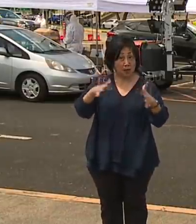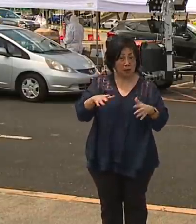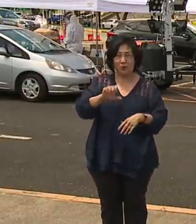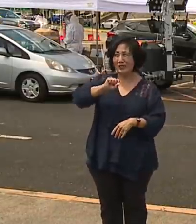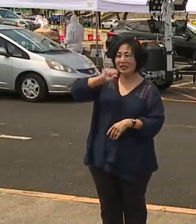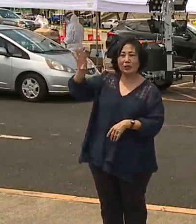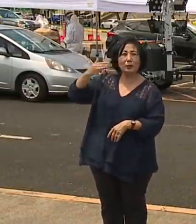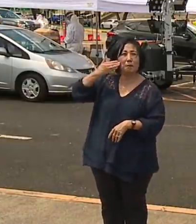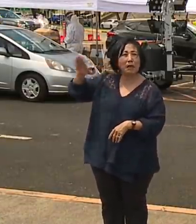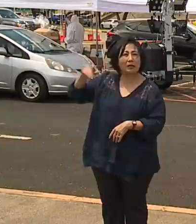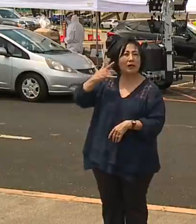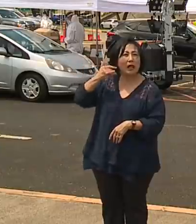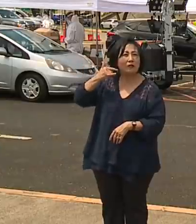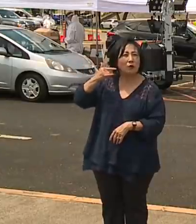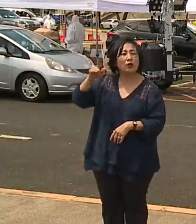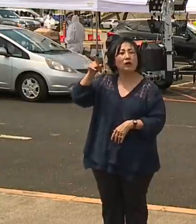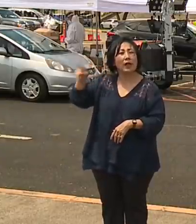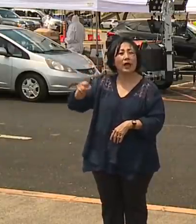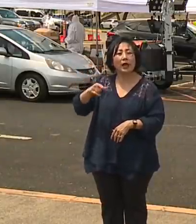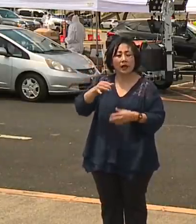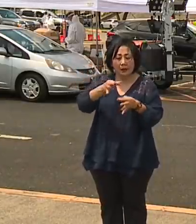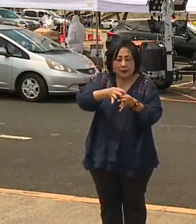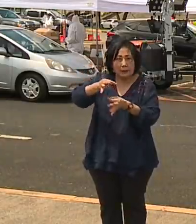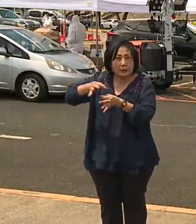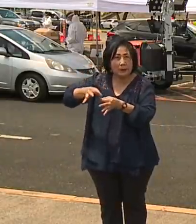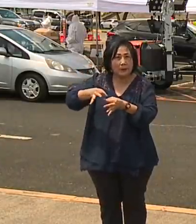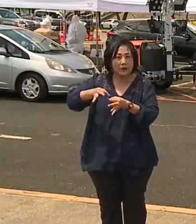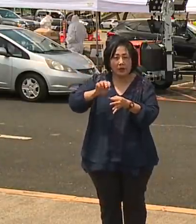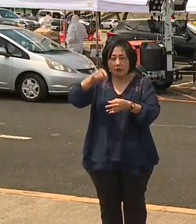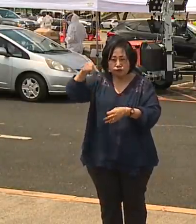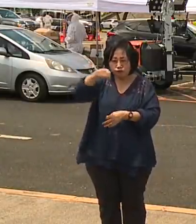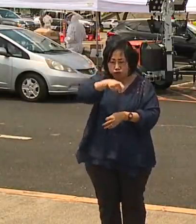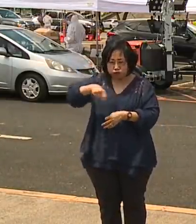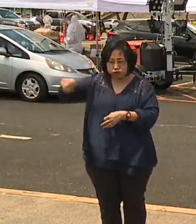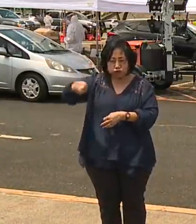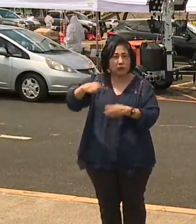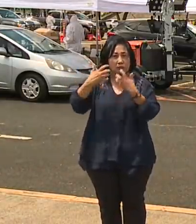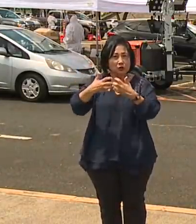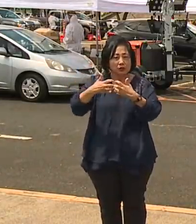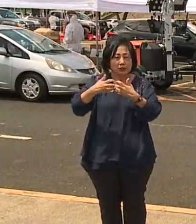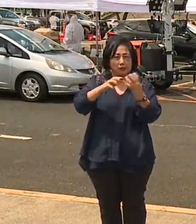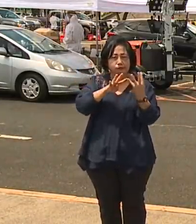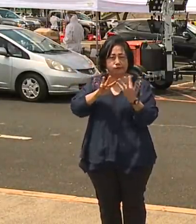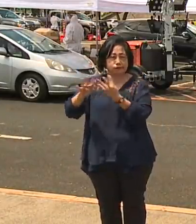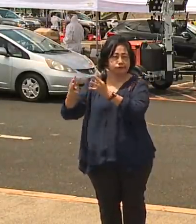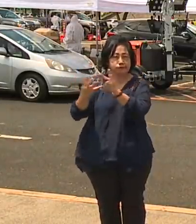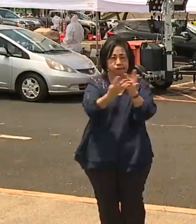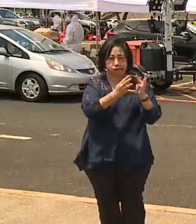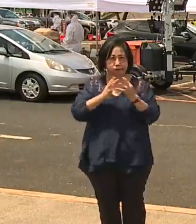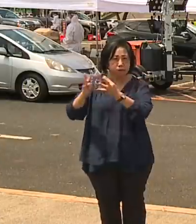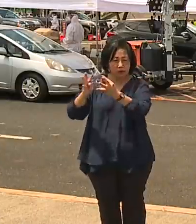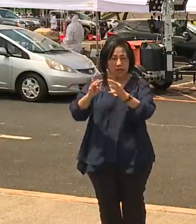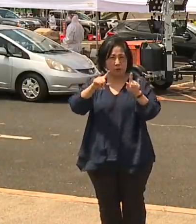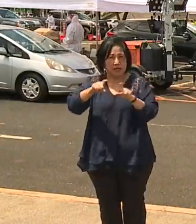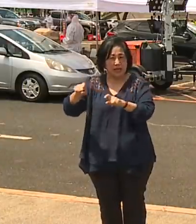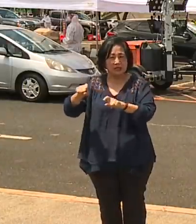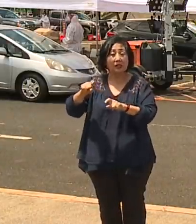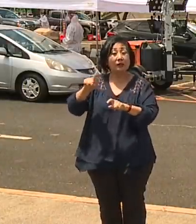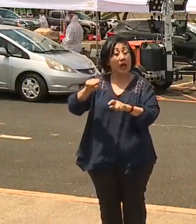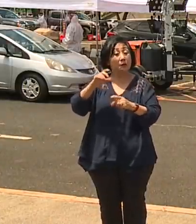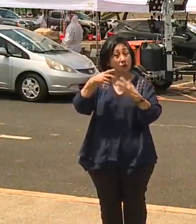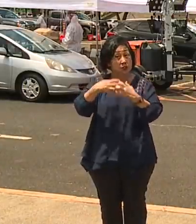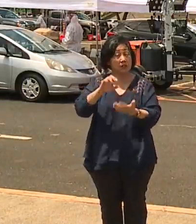to be run on machines that have been approved by the FDA. The accuracy,